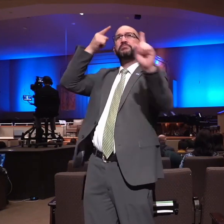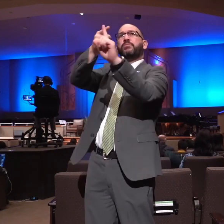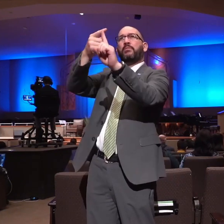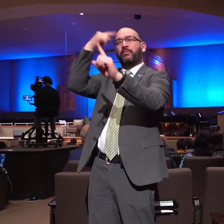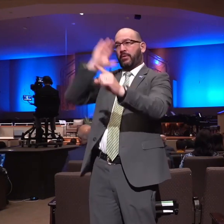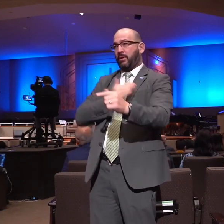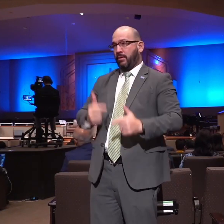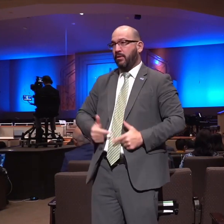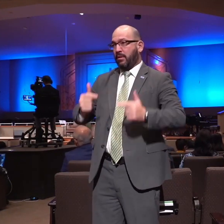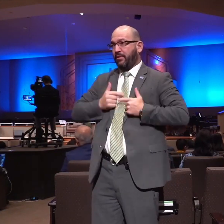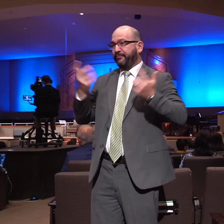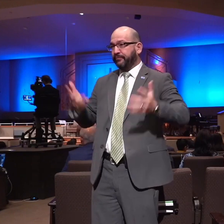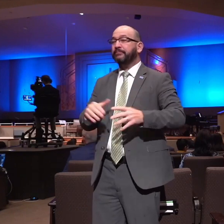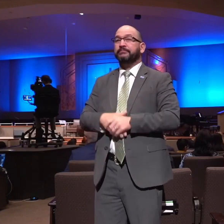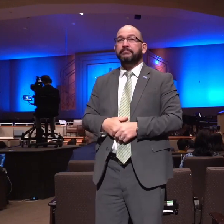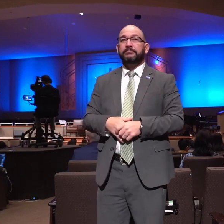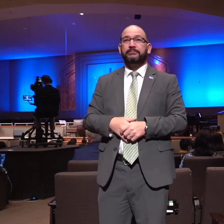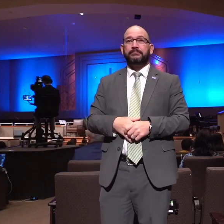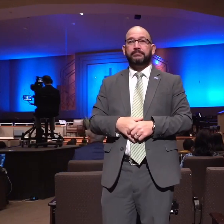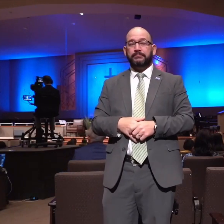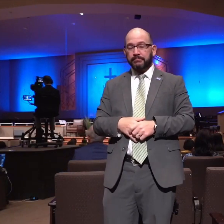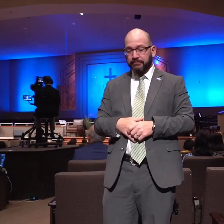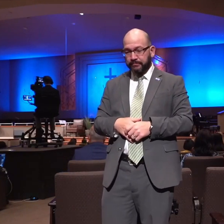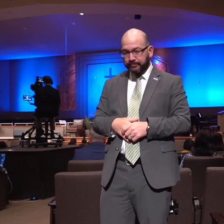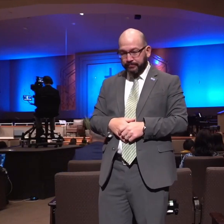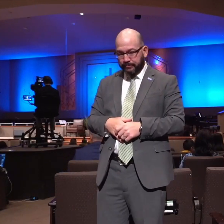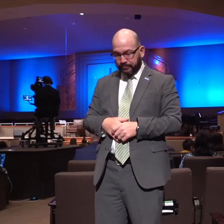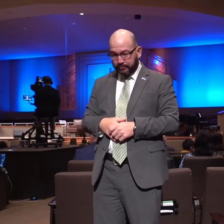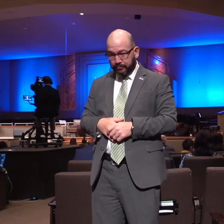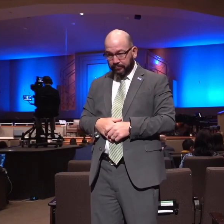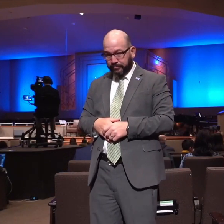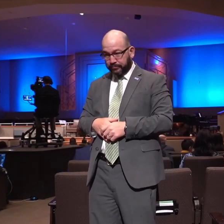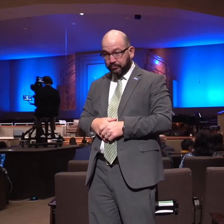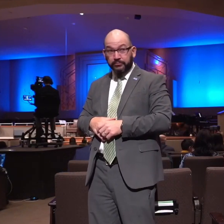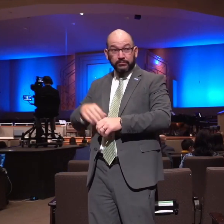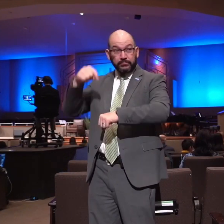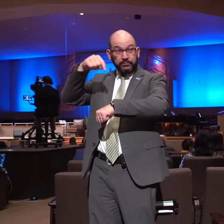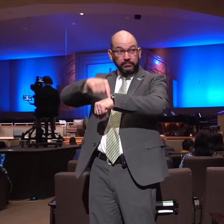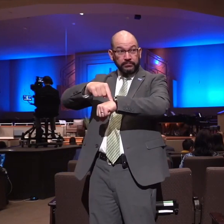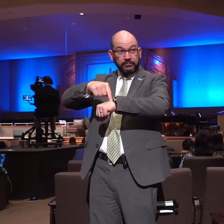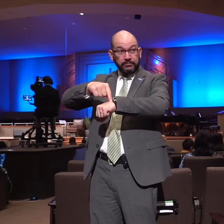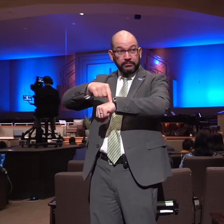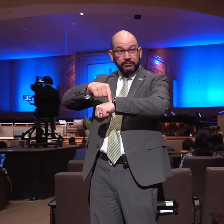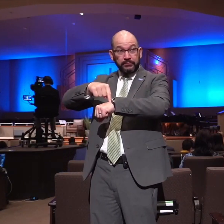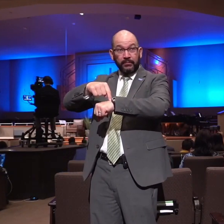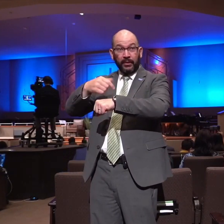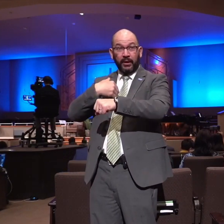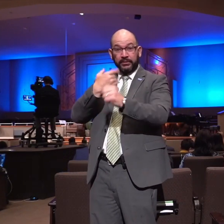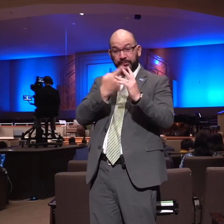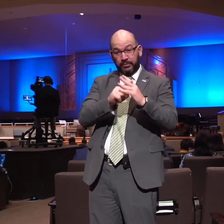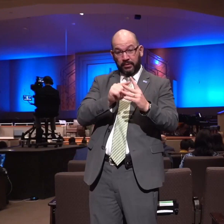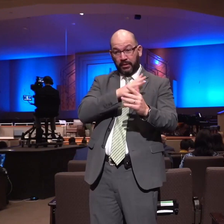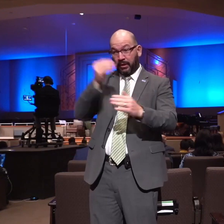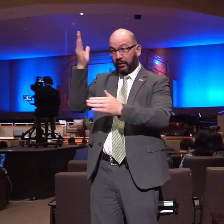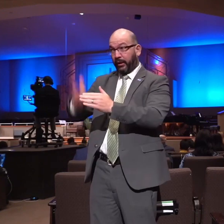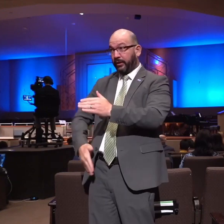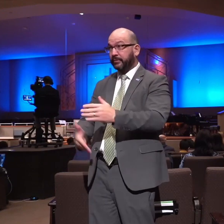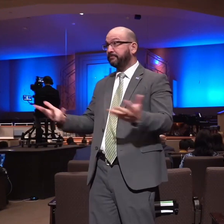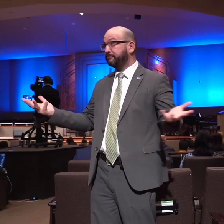time ends there is no time in